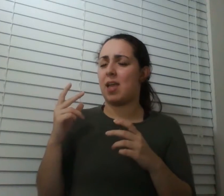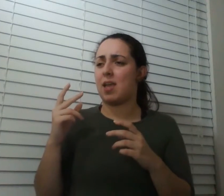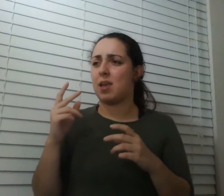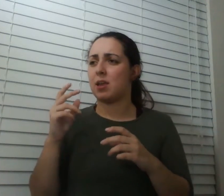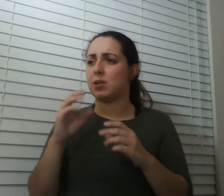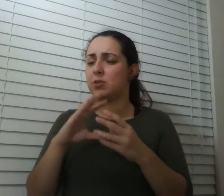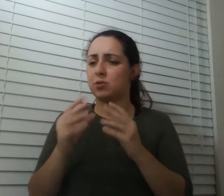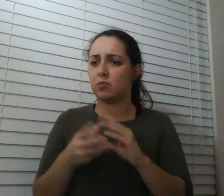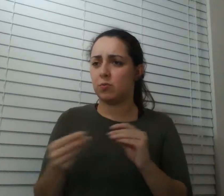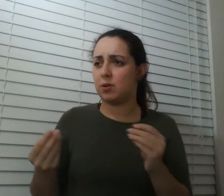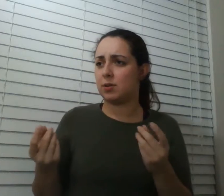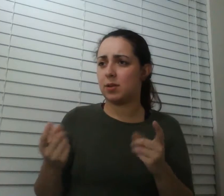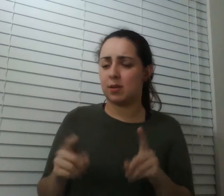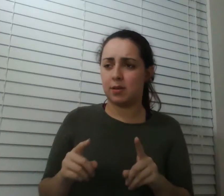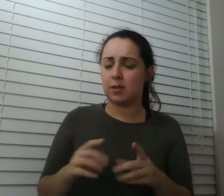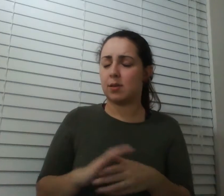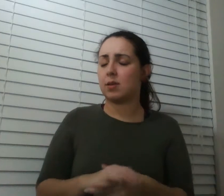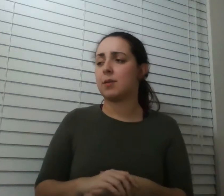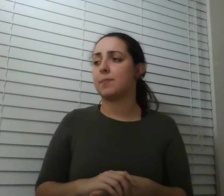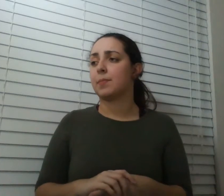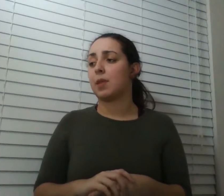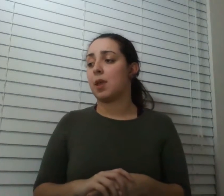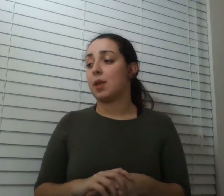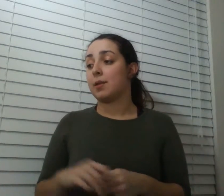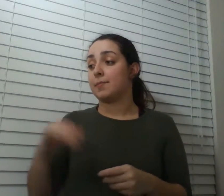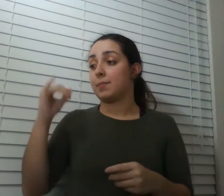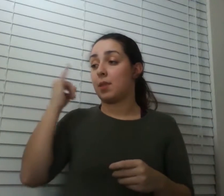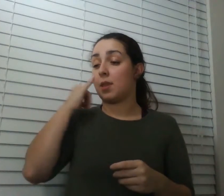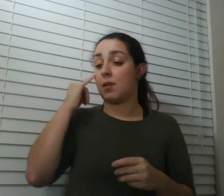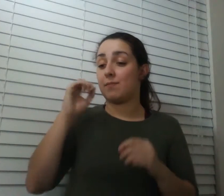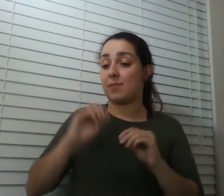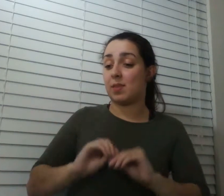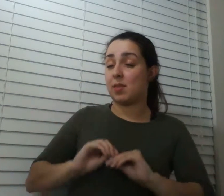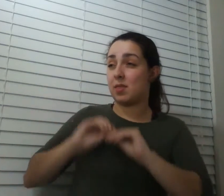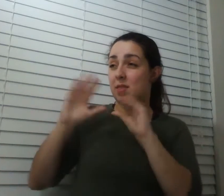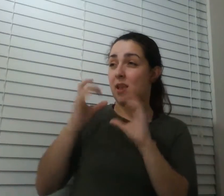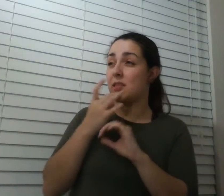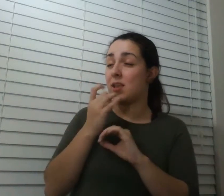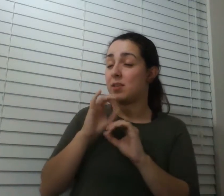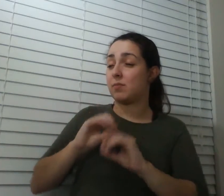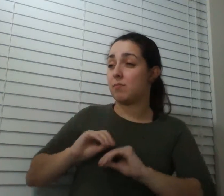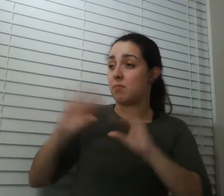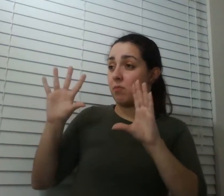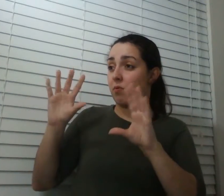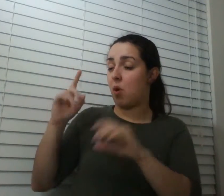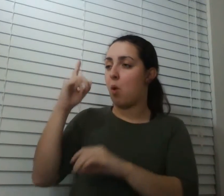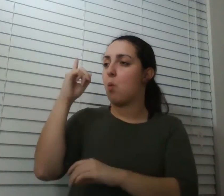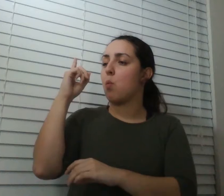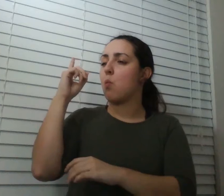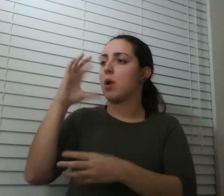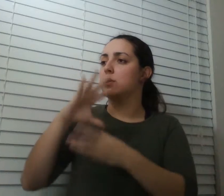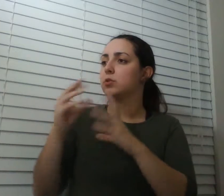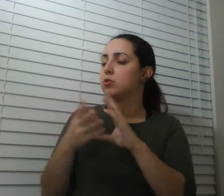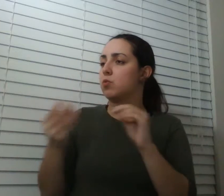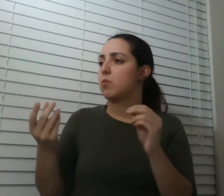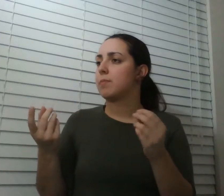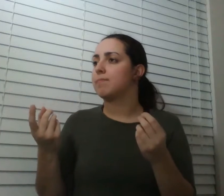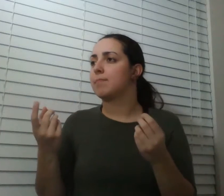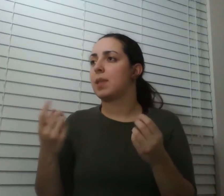one of those stories gets frozen in place and they just step in we